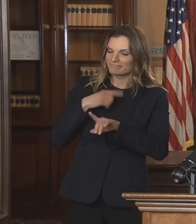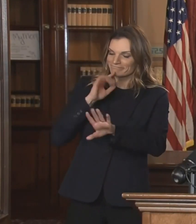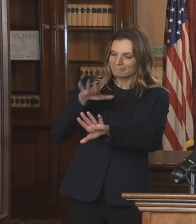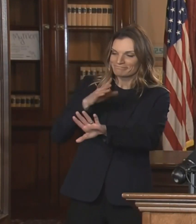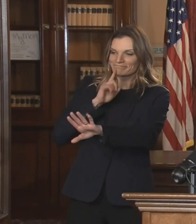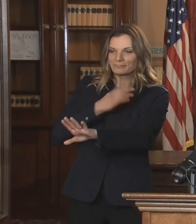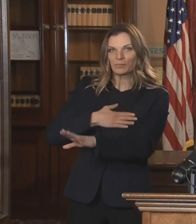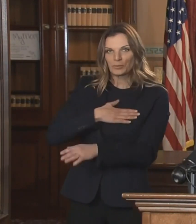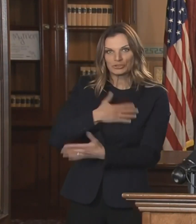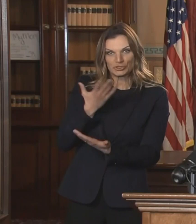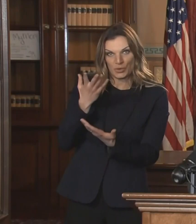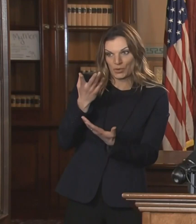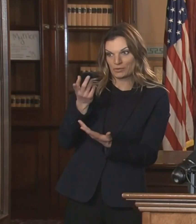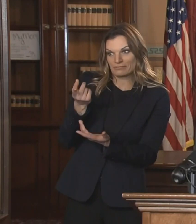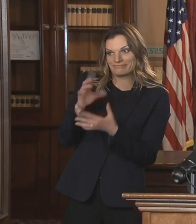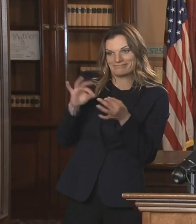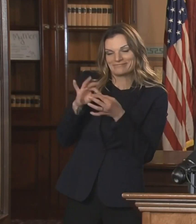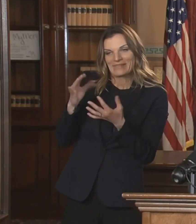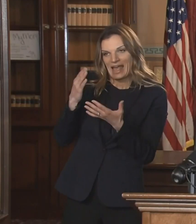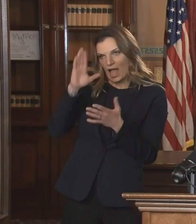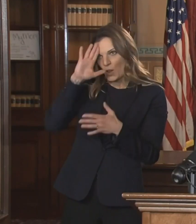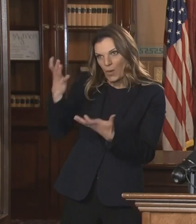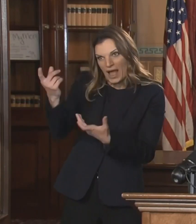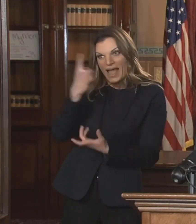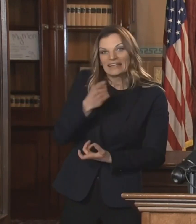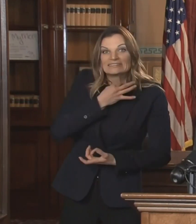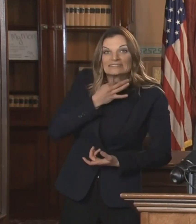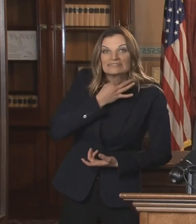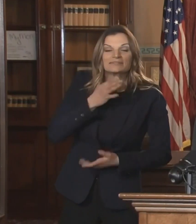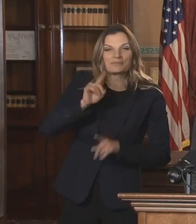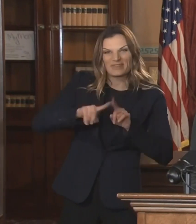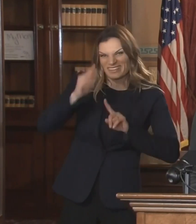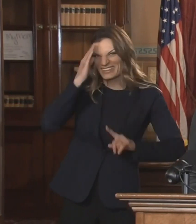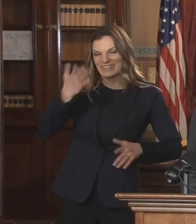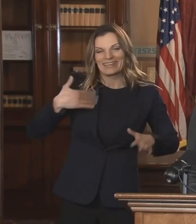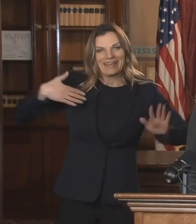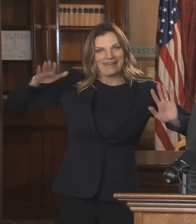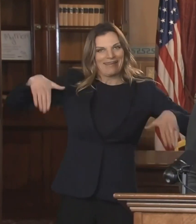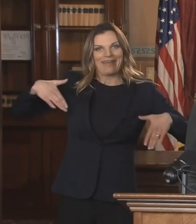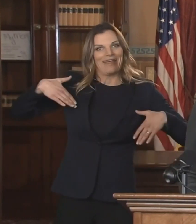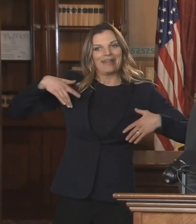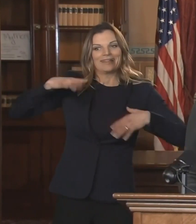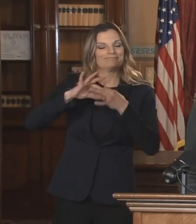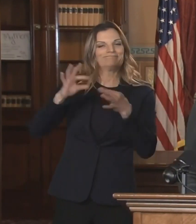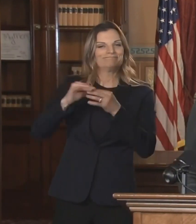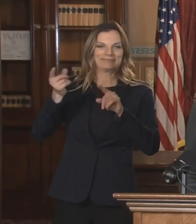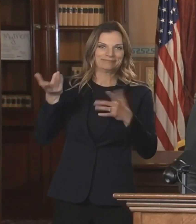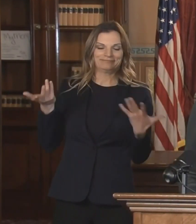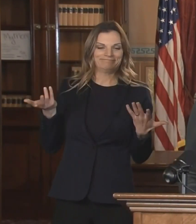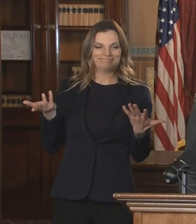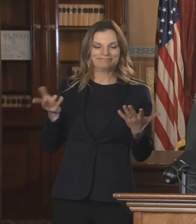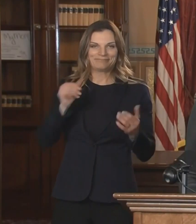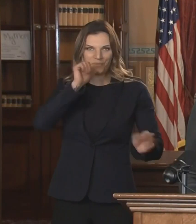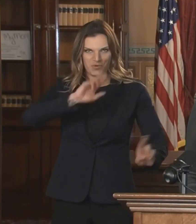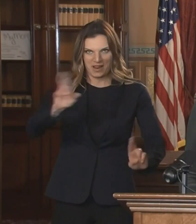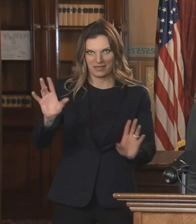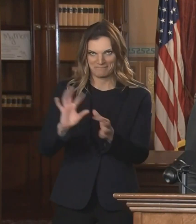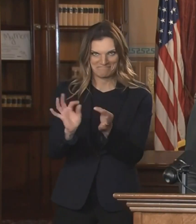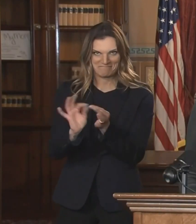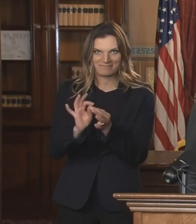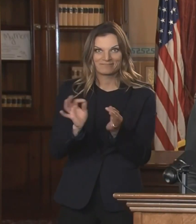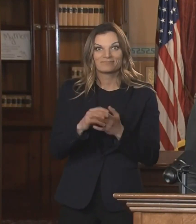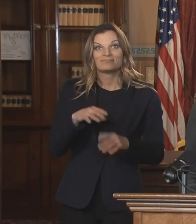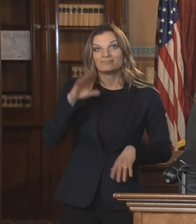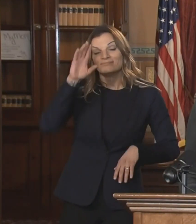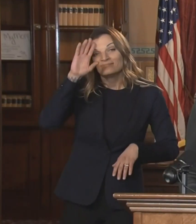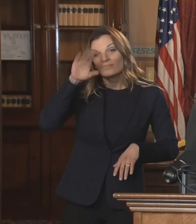on it at this juncture. And, and I know, um, you know, maybe, I, I know that people understand, too, that the, these